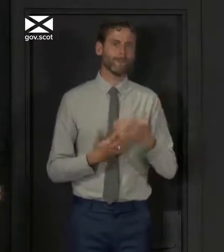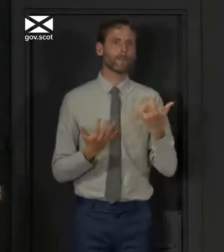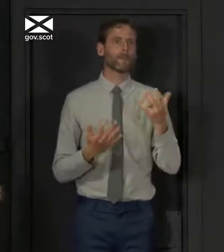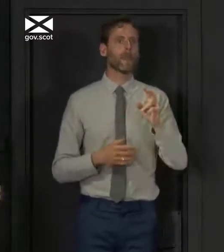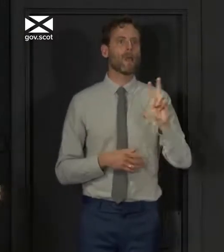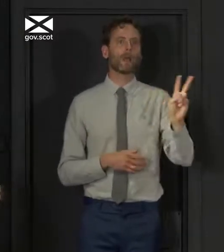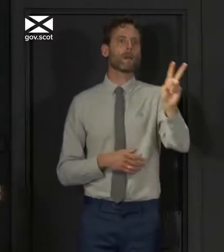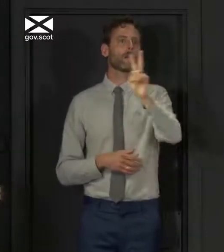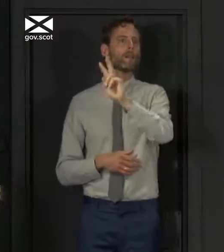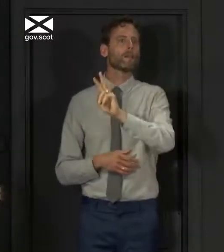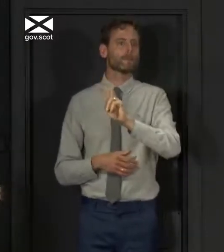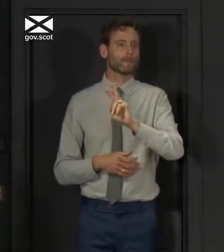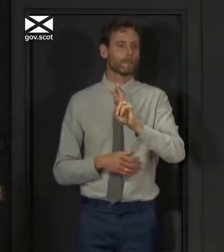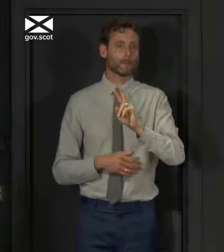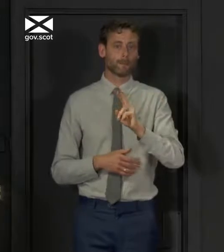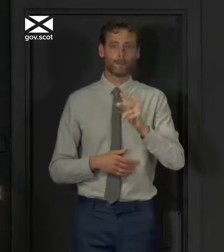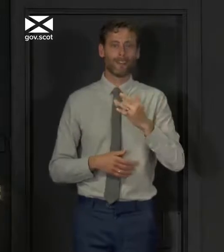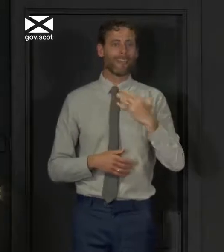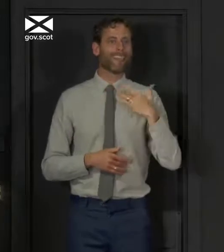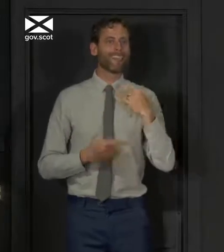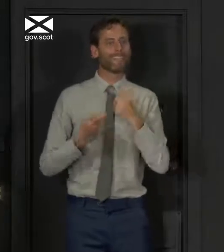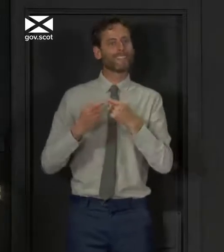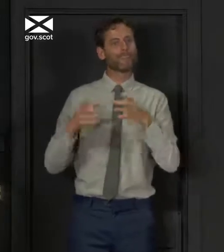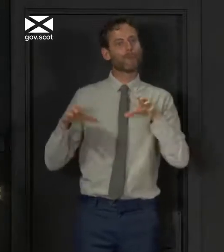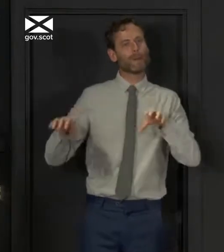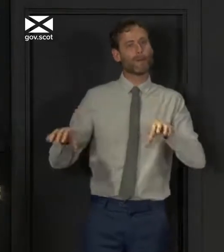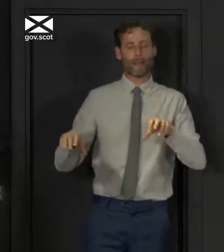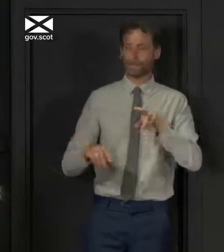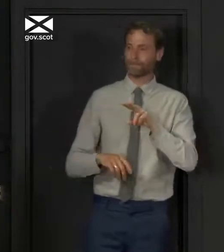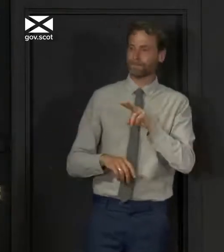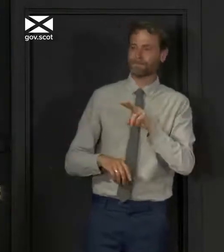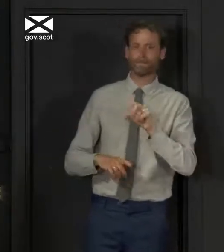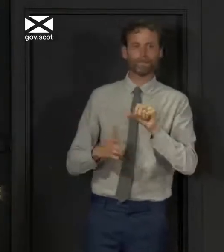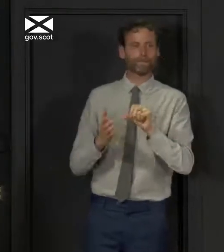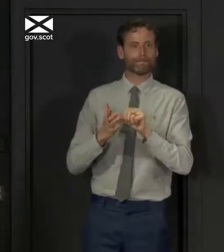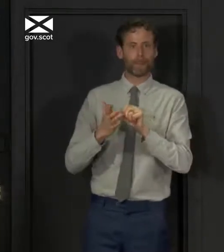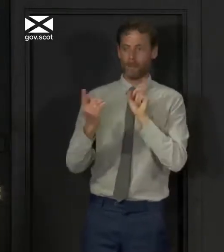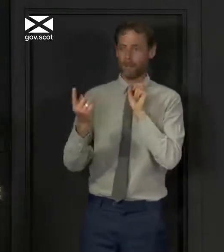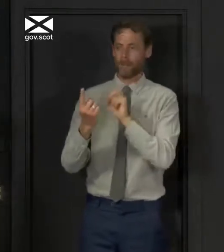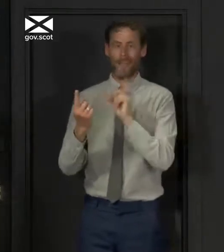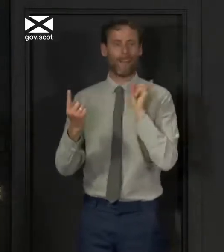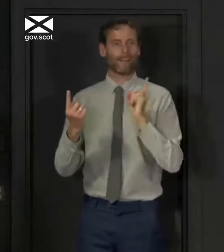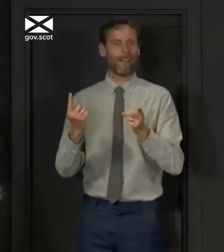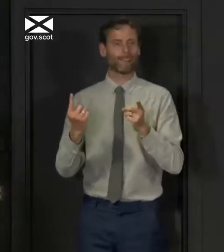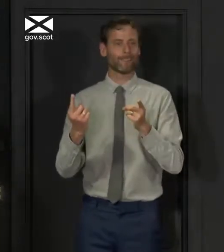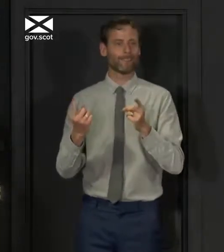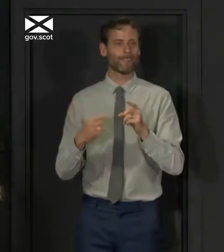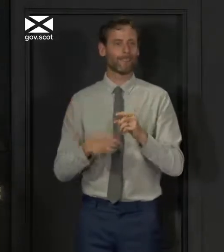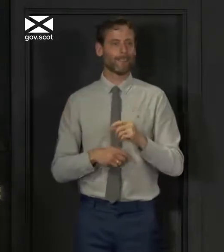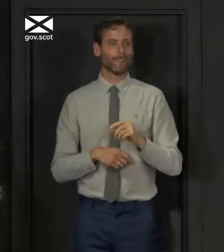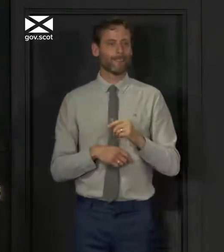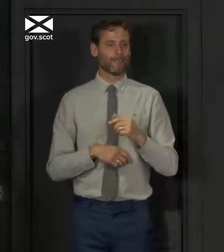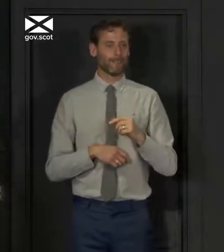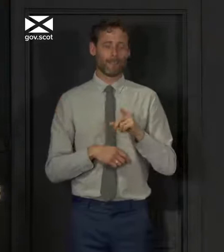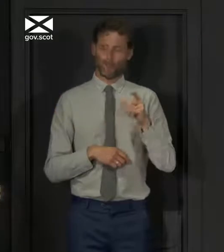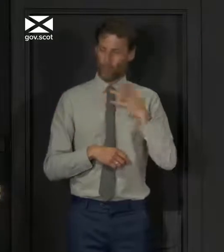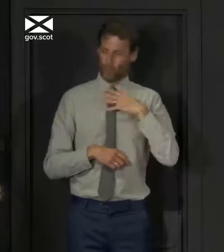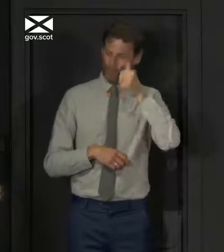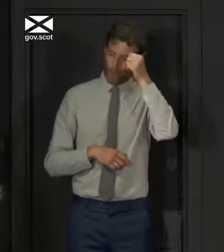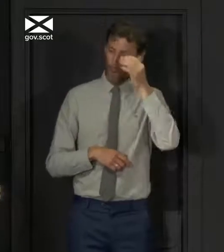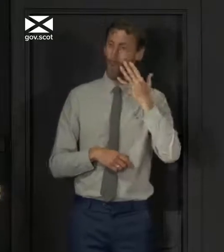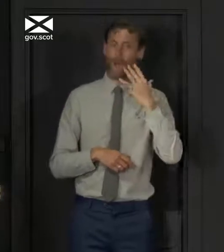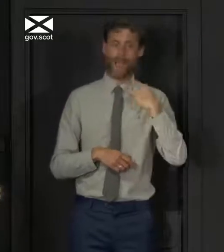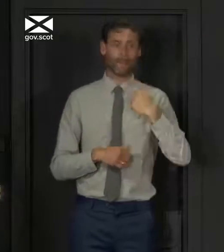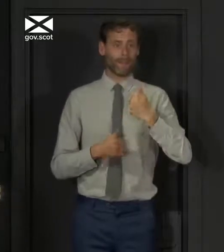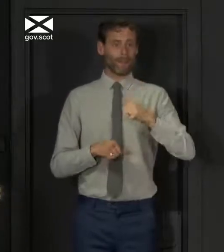who are not living together, therefore not part of the same household, asking them when they can meet up again to stay